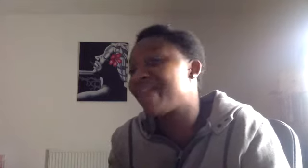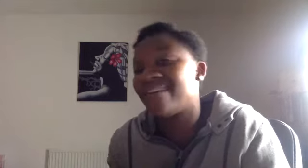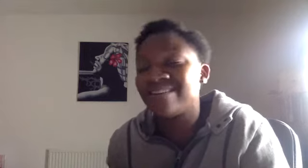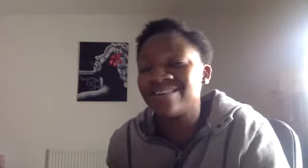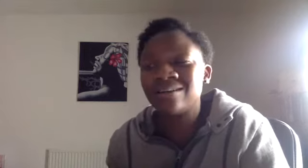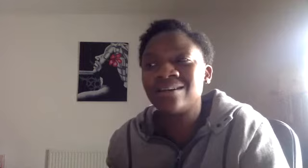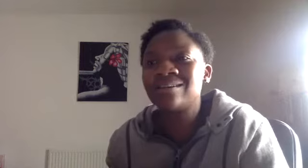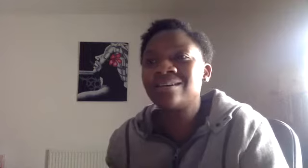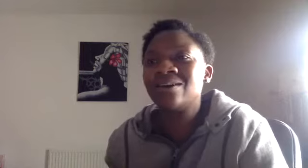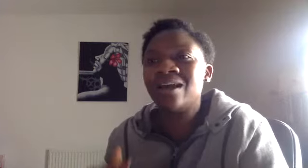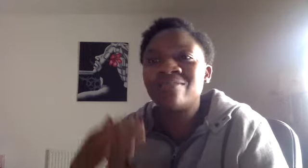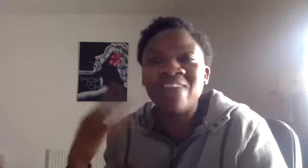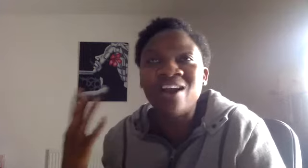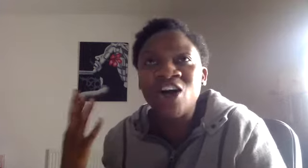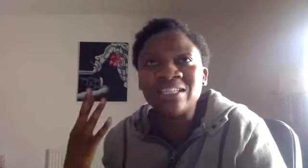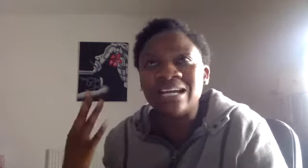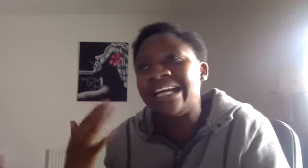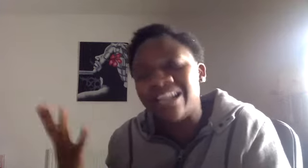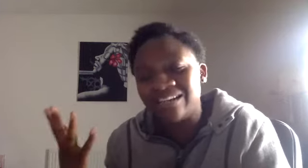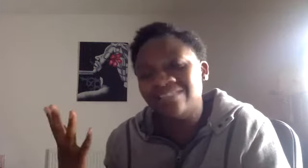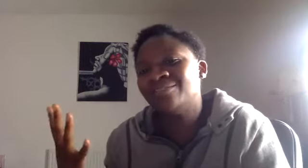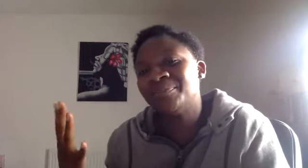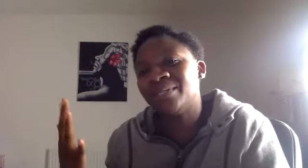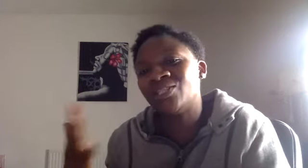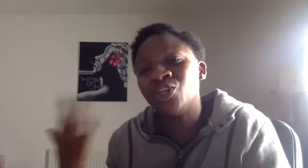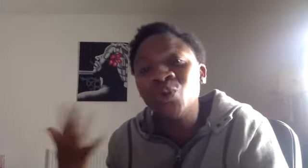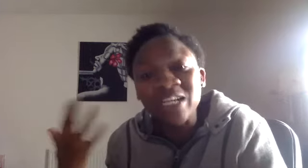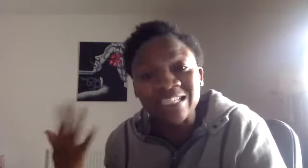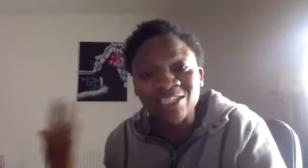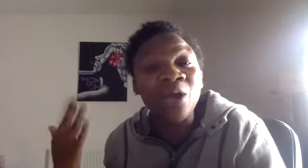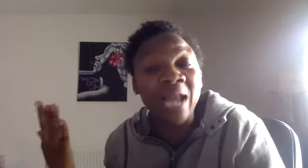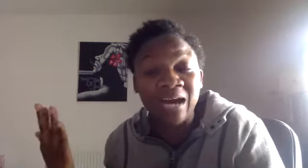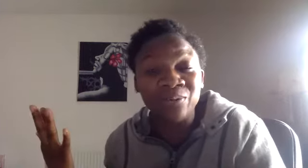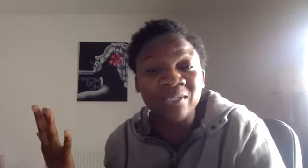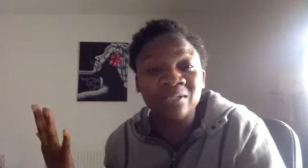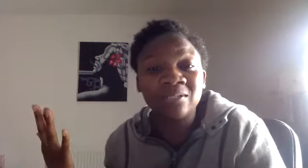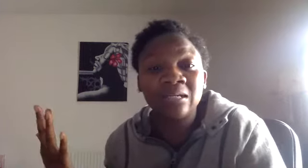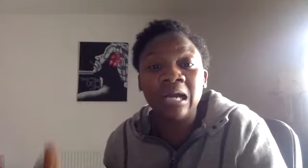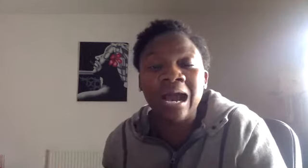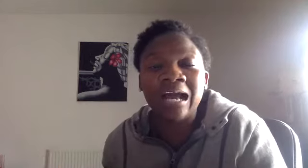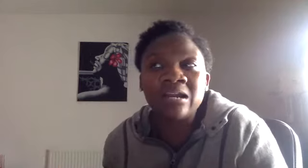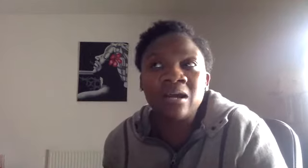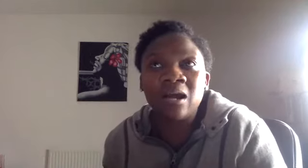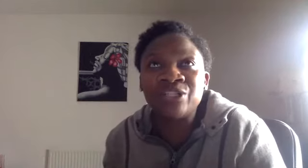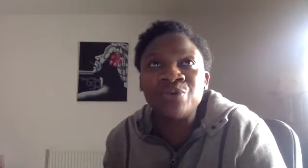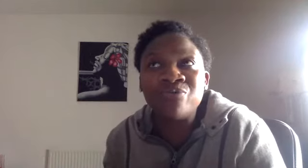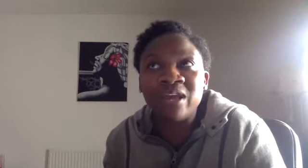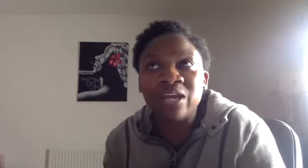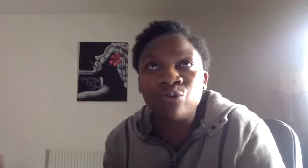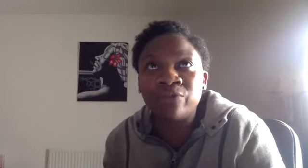they can't hear because the noise is so loud. And I do think in order for